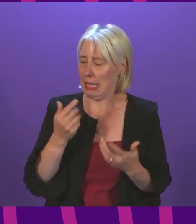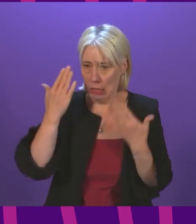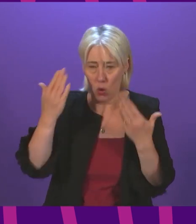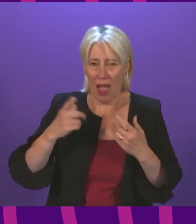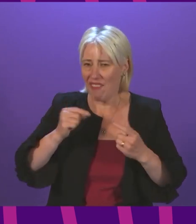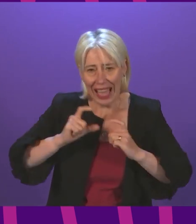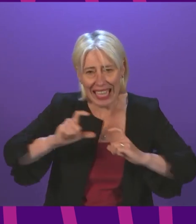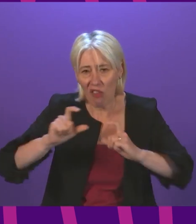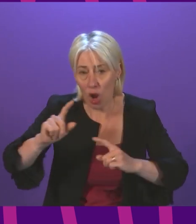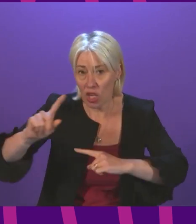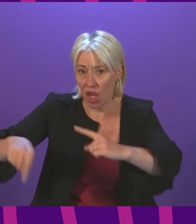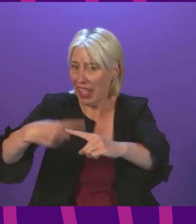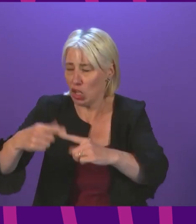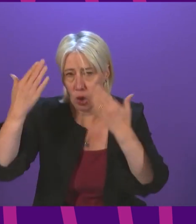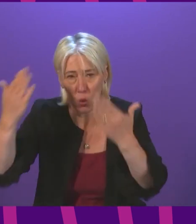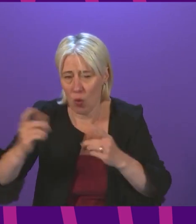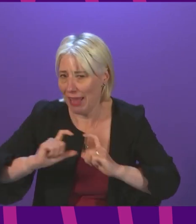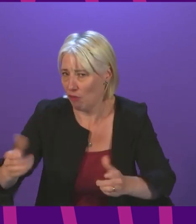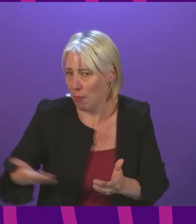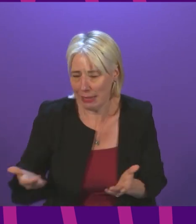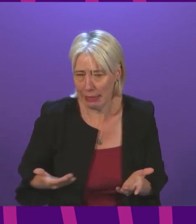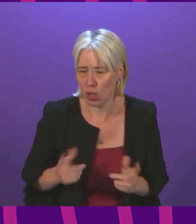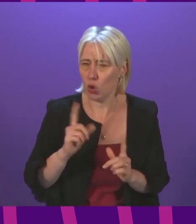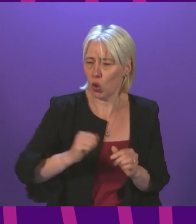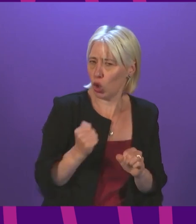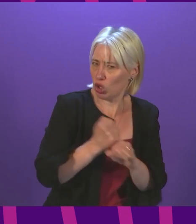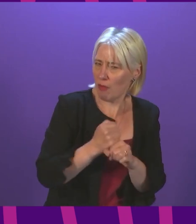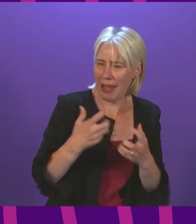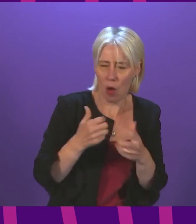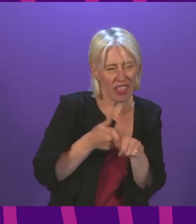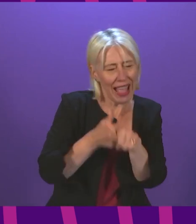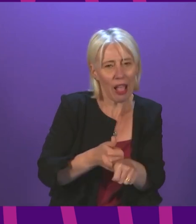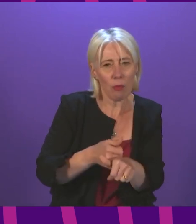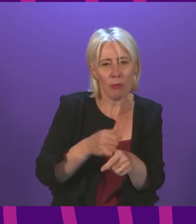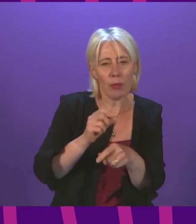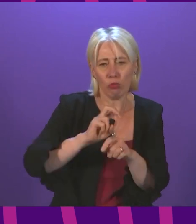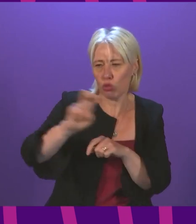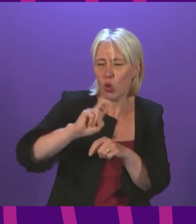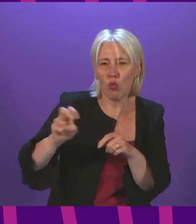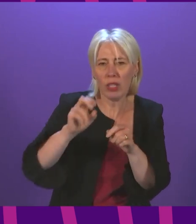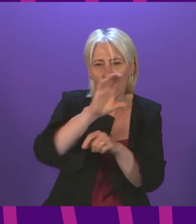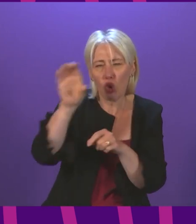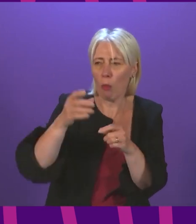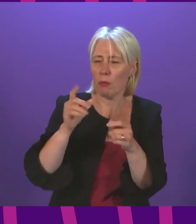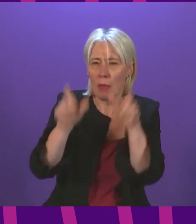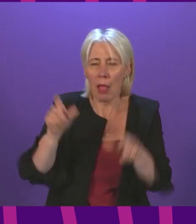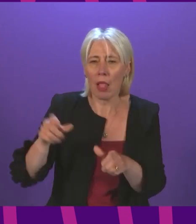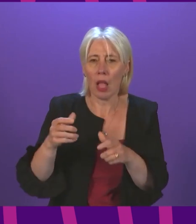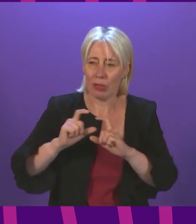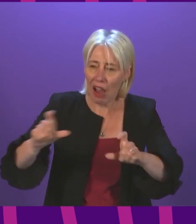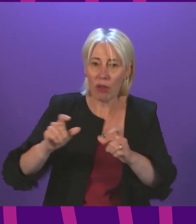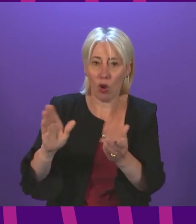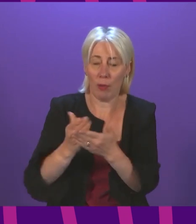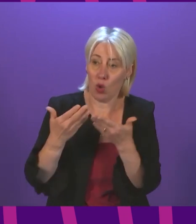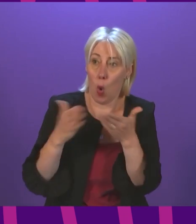operating until that time first minister what steps can the scott's government take to help them through this difficult period and protect local jobs first minister